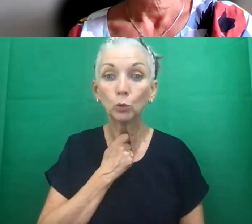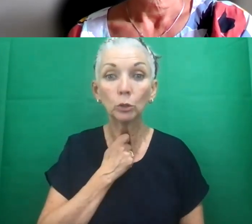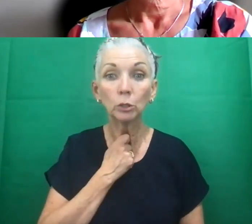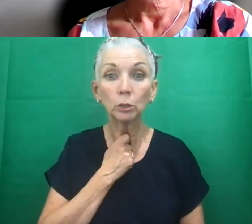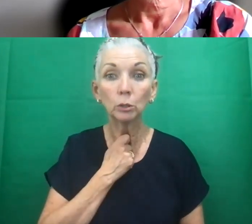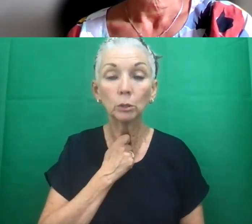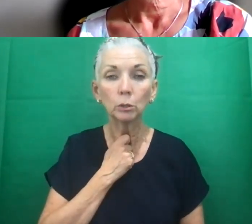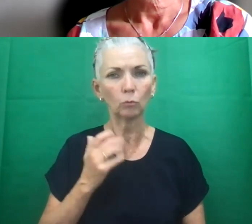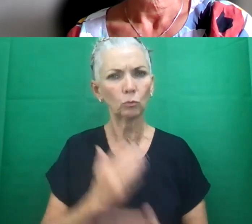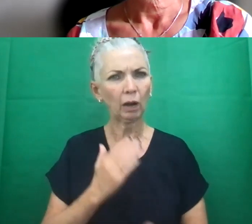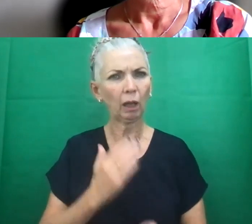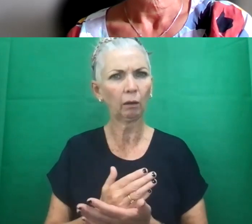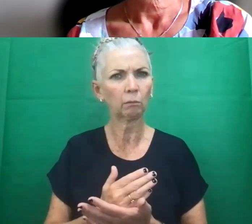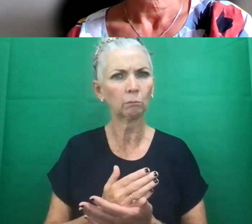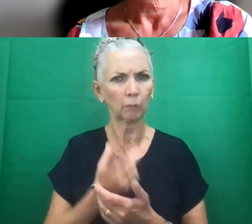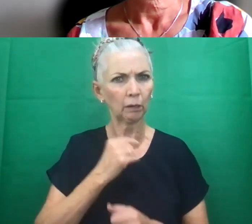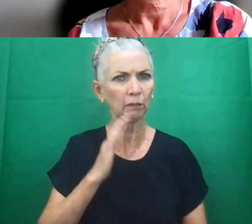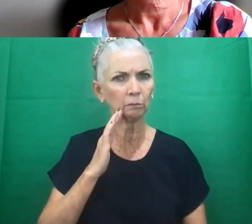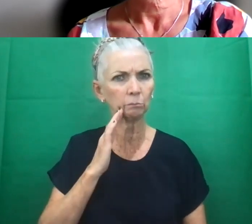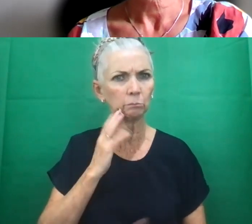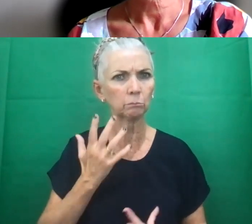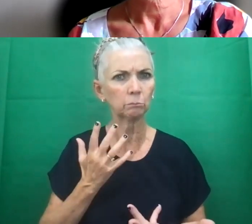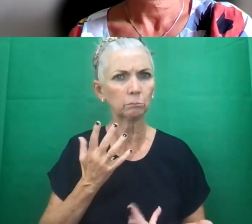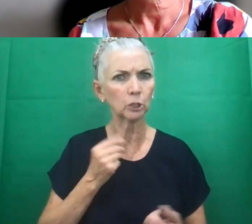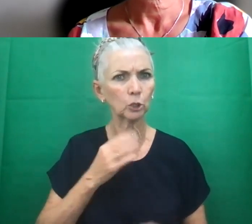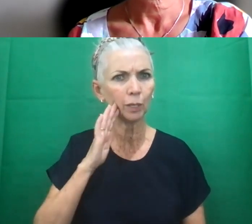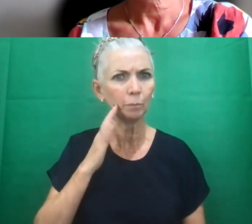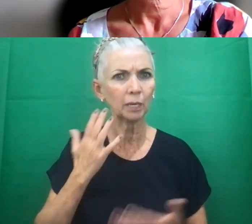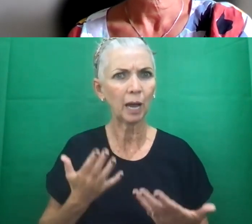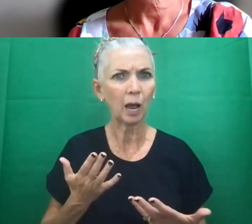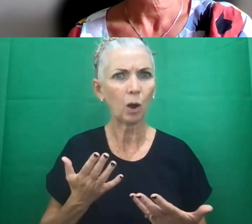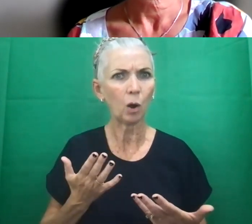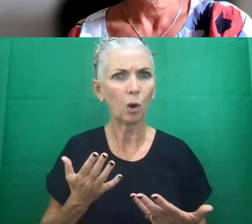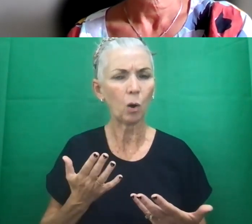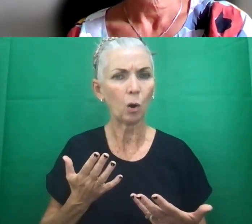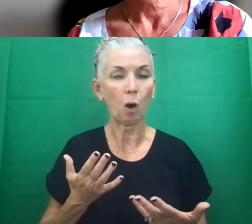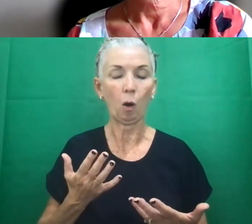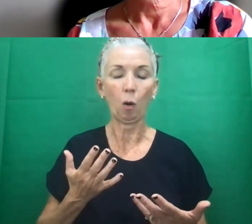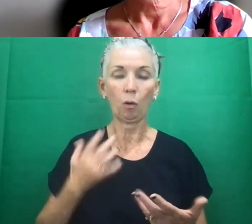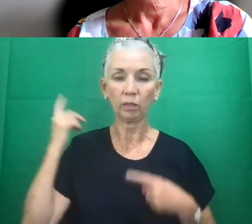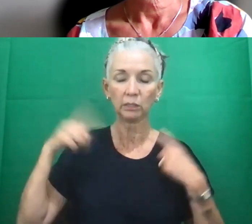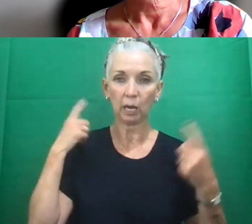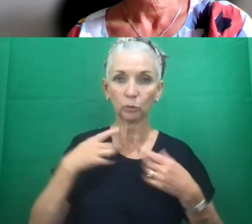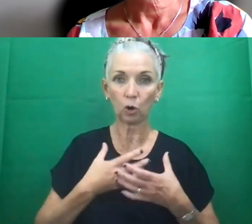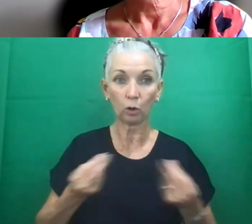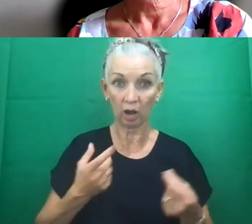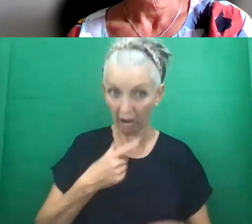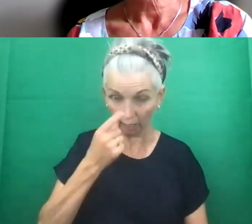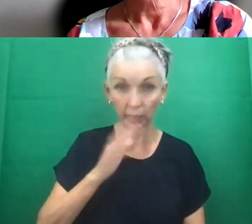Oh, really? It's not muted on mine. Can you hear me now? Lauren, your sound's gone. I can hear you. Okay,